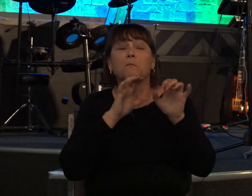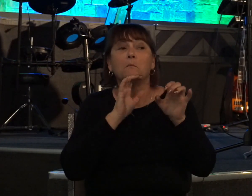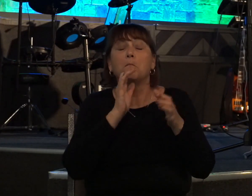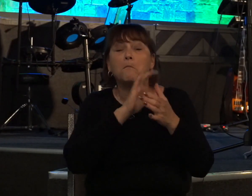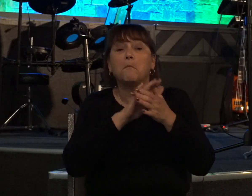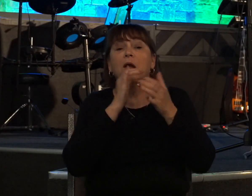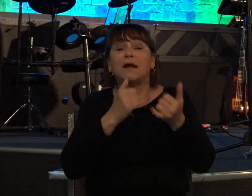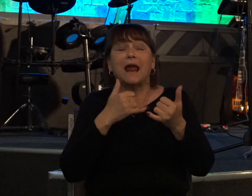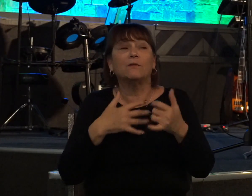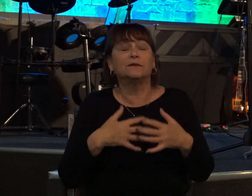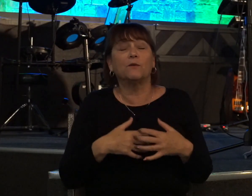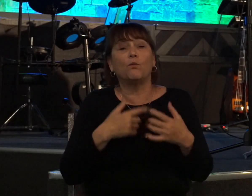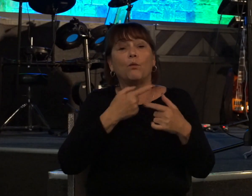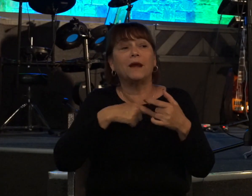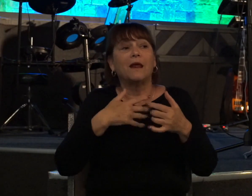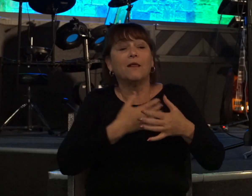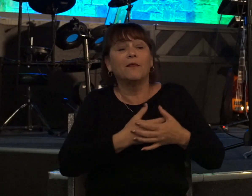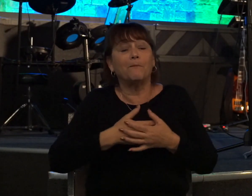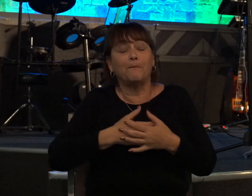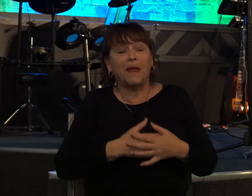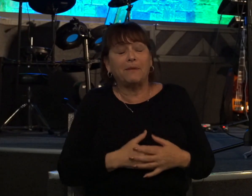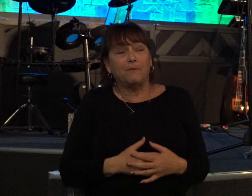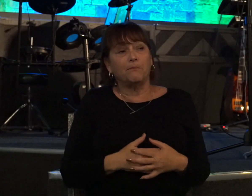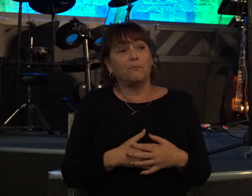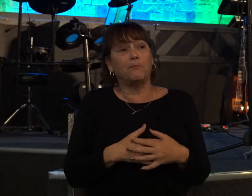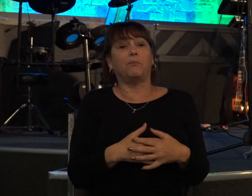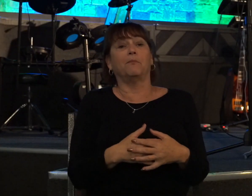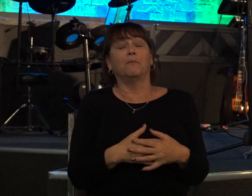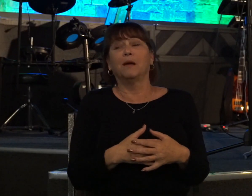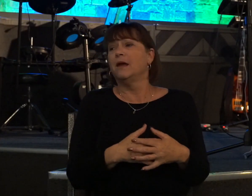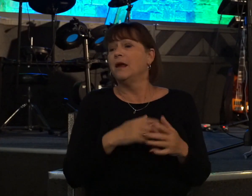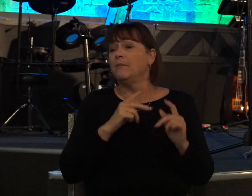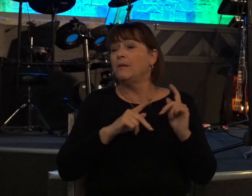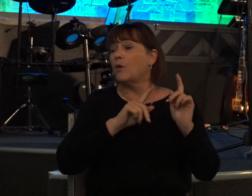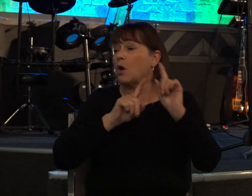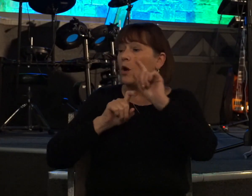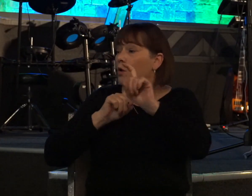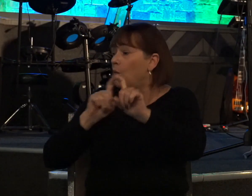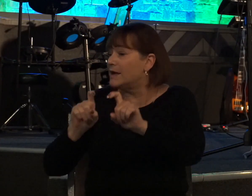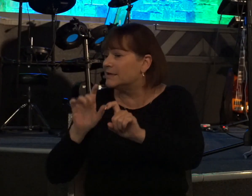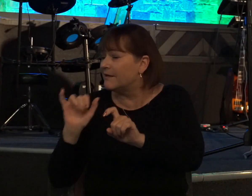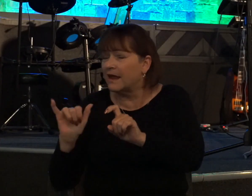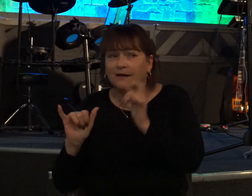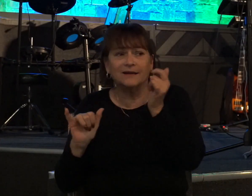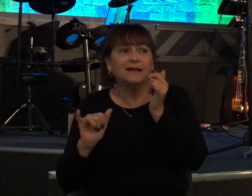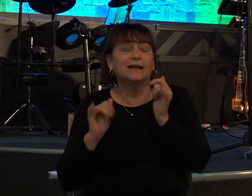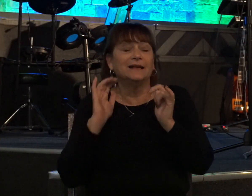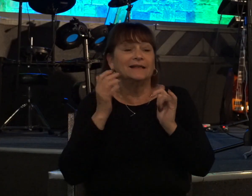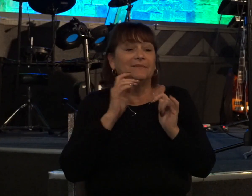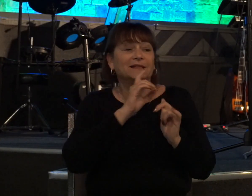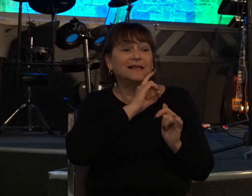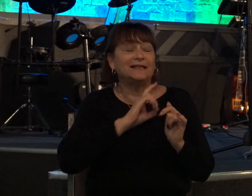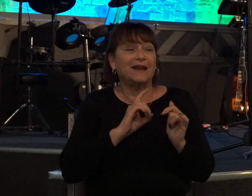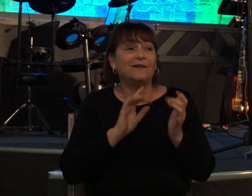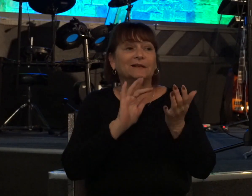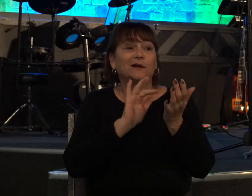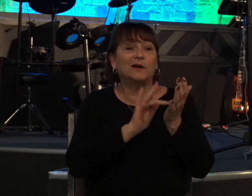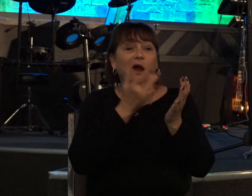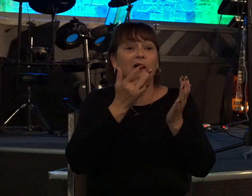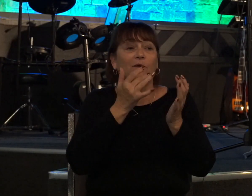baby bump starts showing no one's even going to ask a question about it and it seems that david has gotten away with murder but one thing is